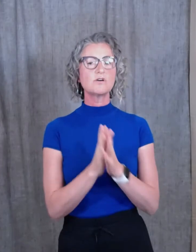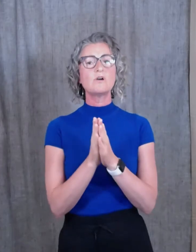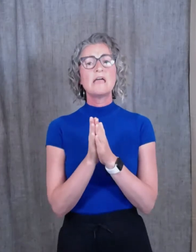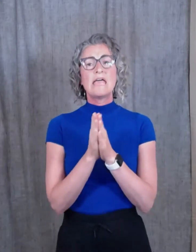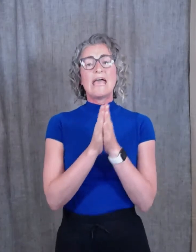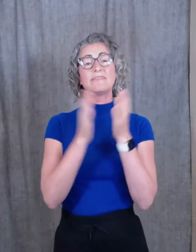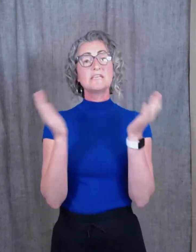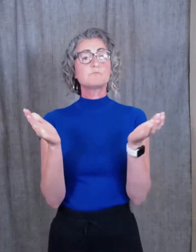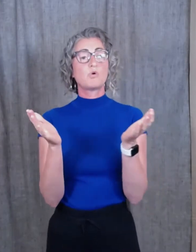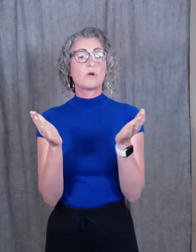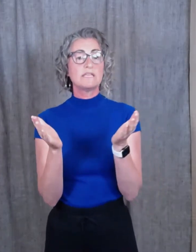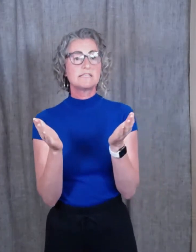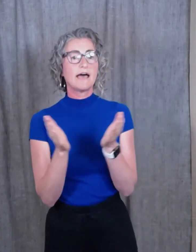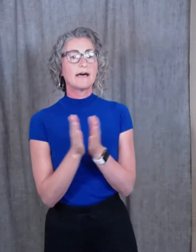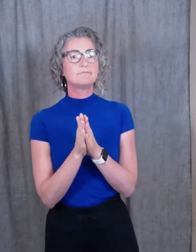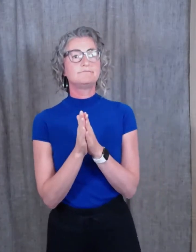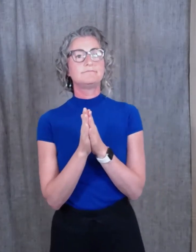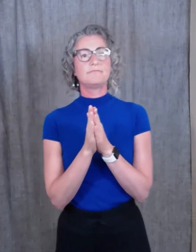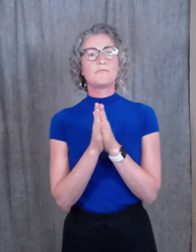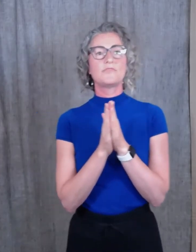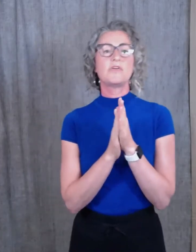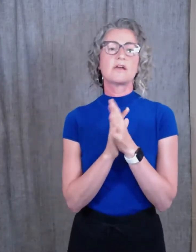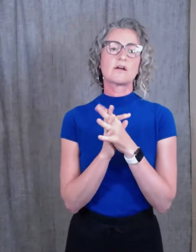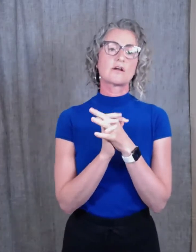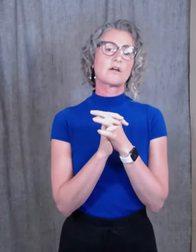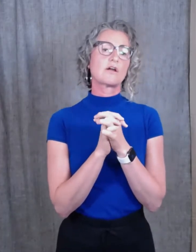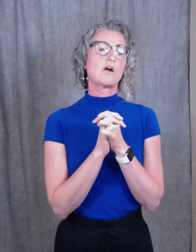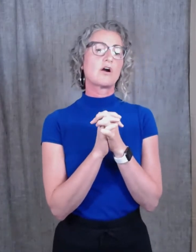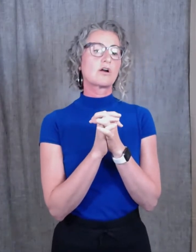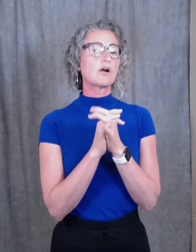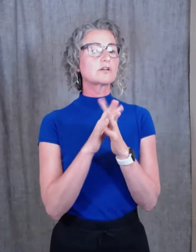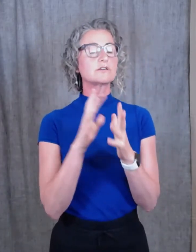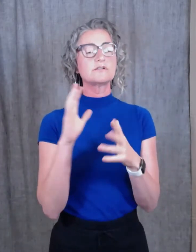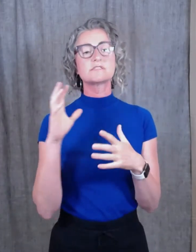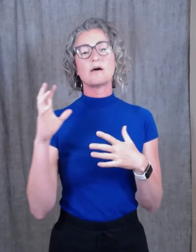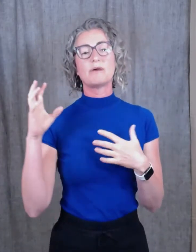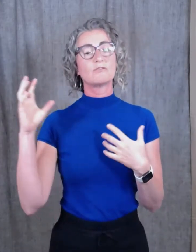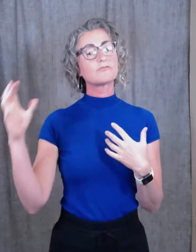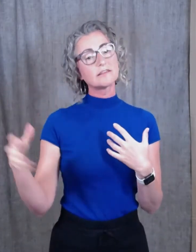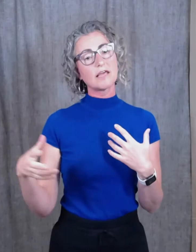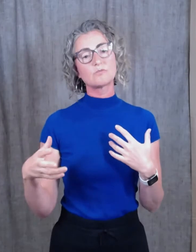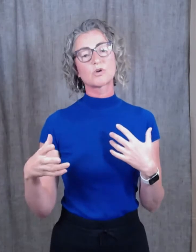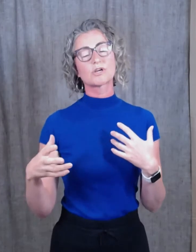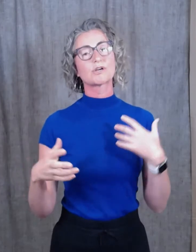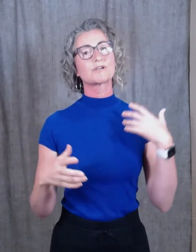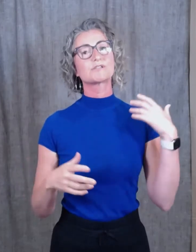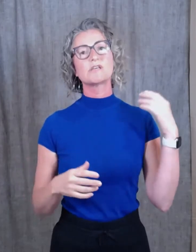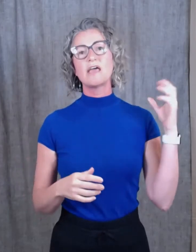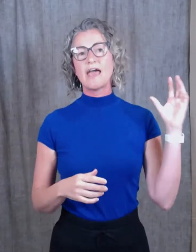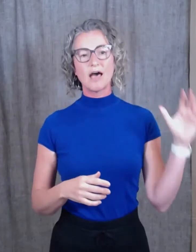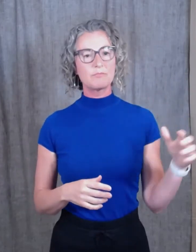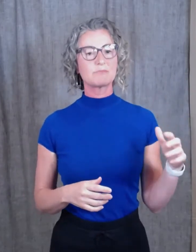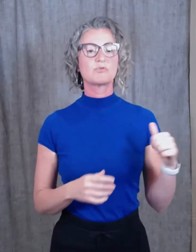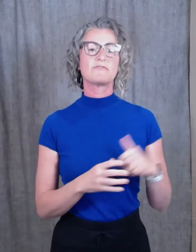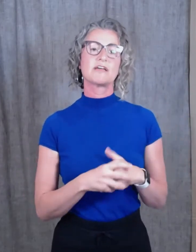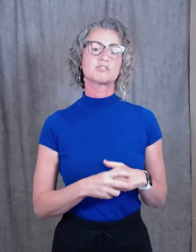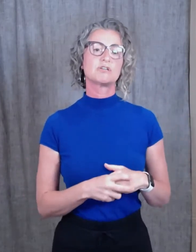at this point, there are articles about frontline workers, helping professionals,